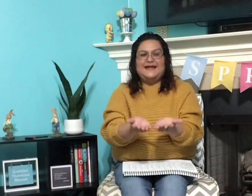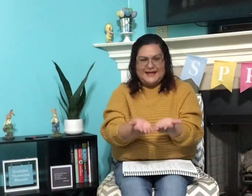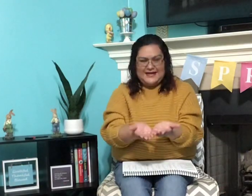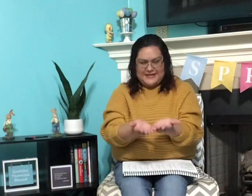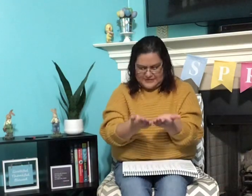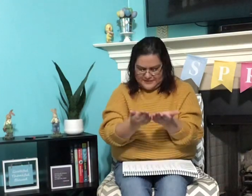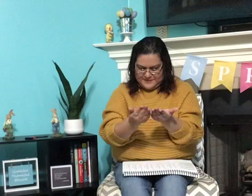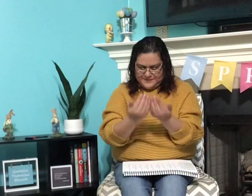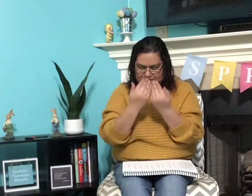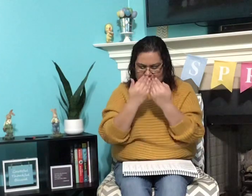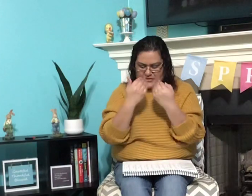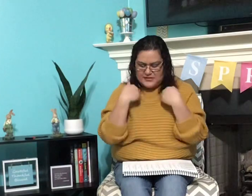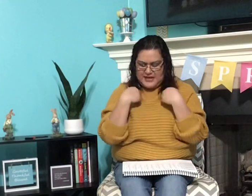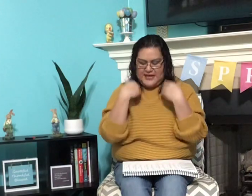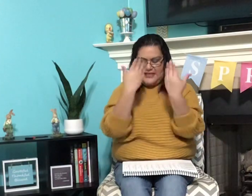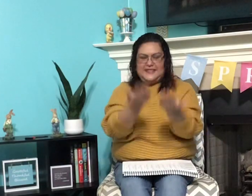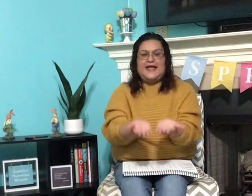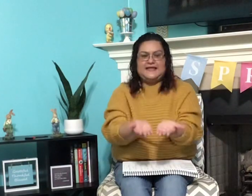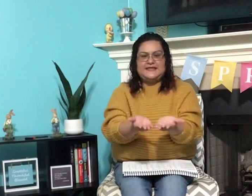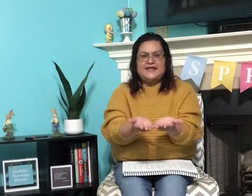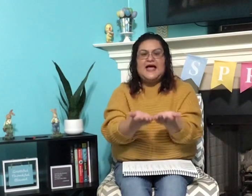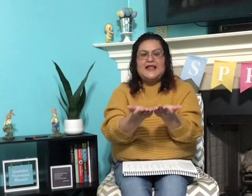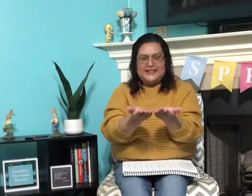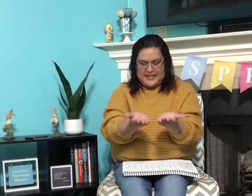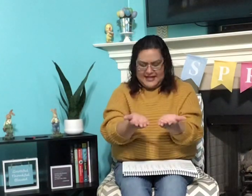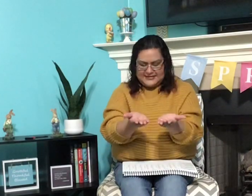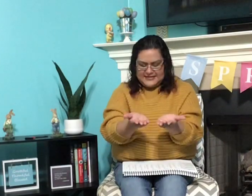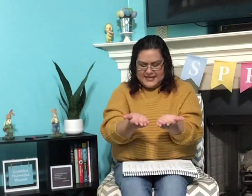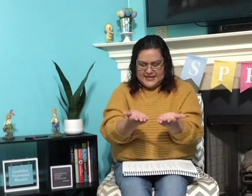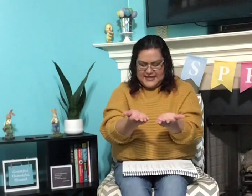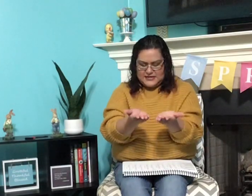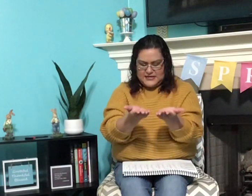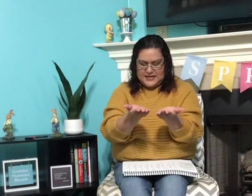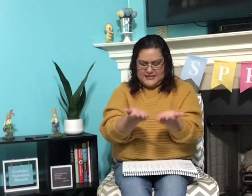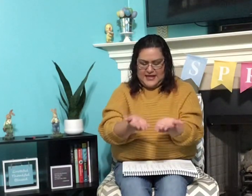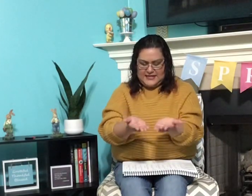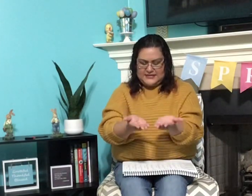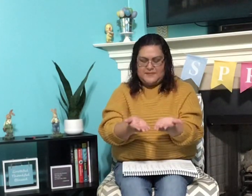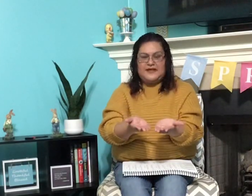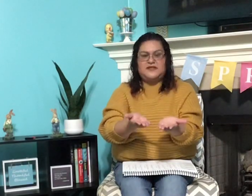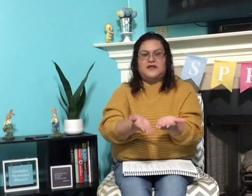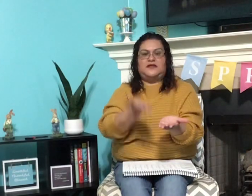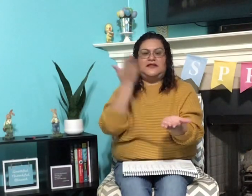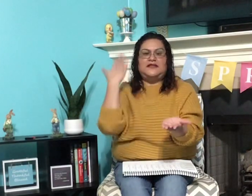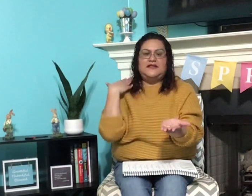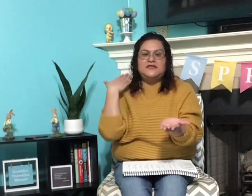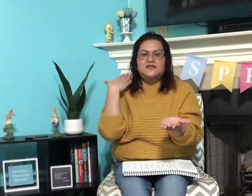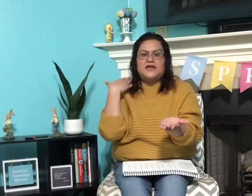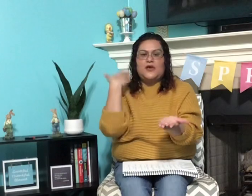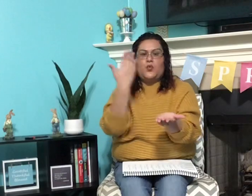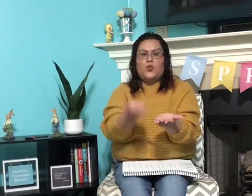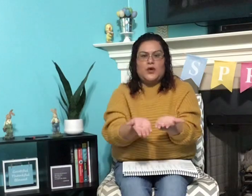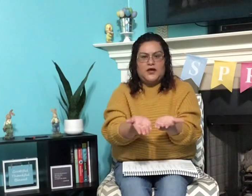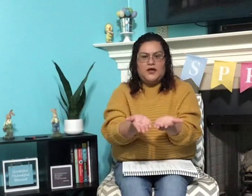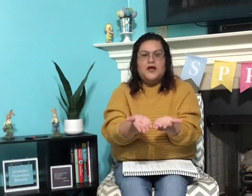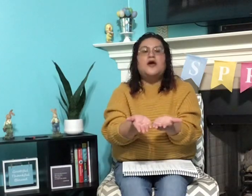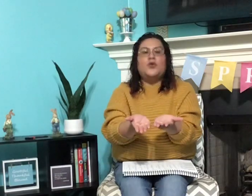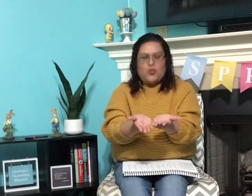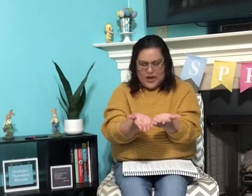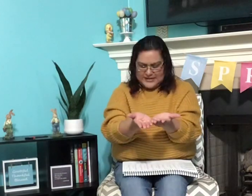guh. Say let, let. Now say let, but instead of ul, say w, wet.